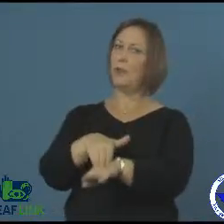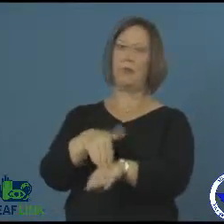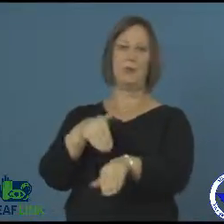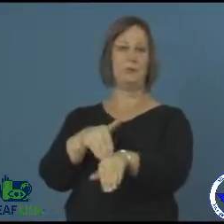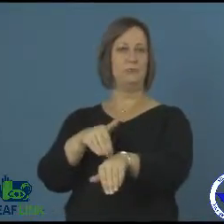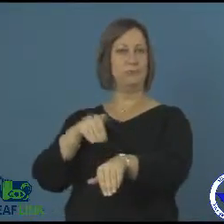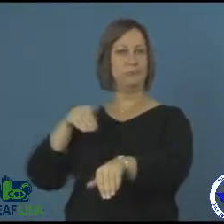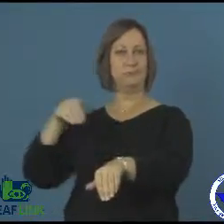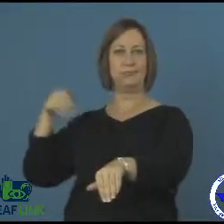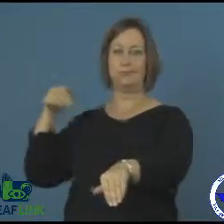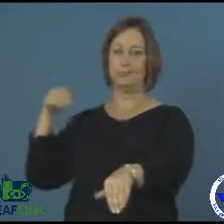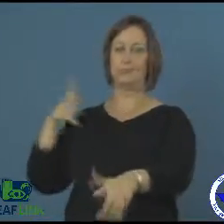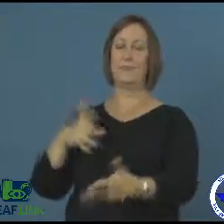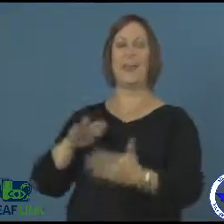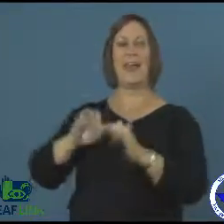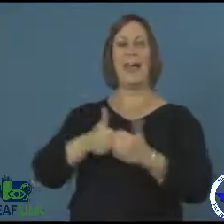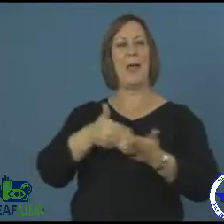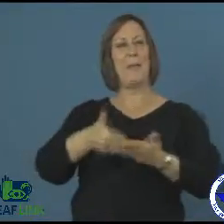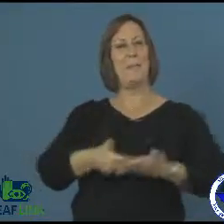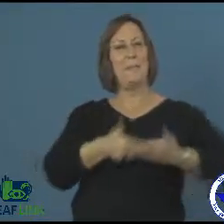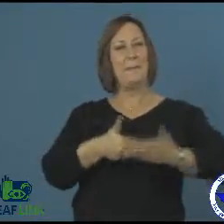easier on them by leaving early.